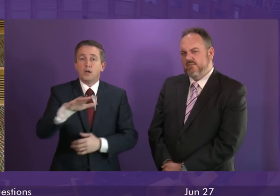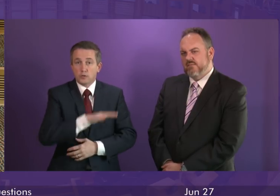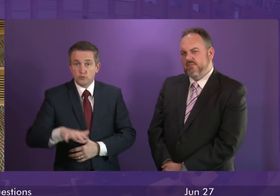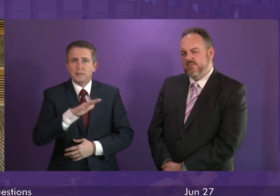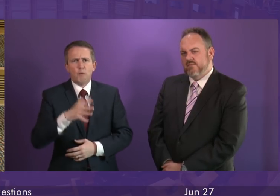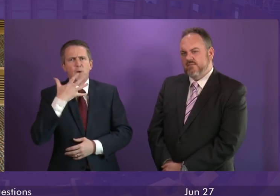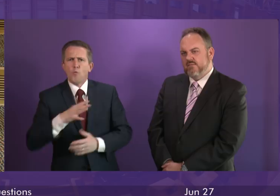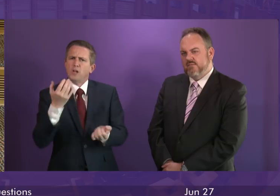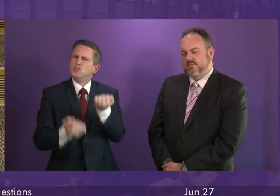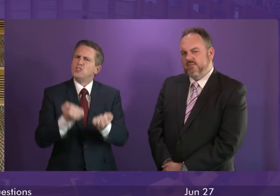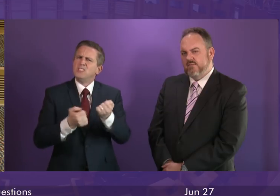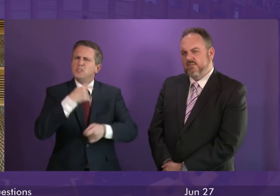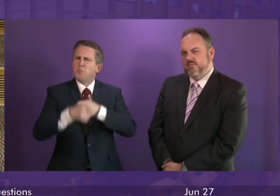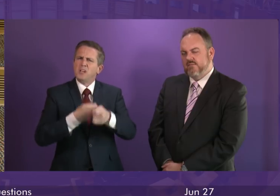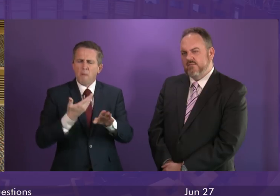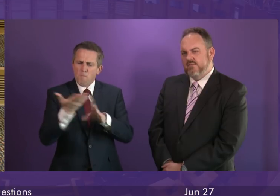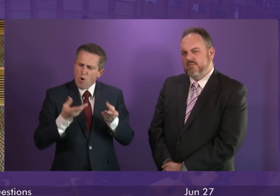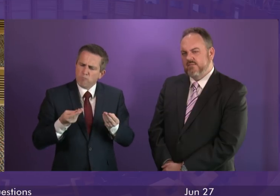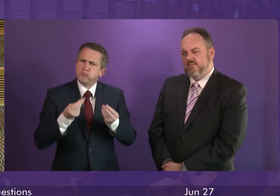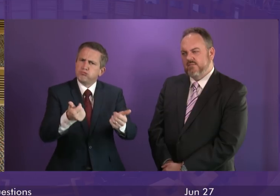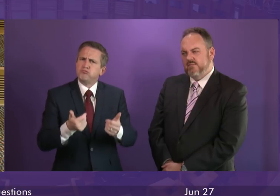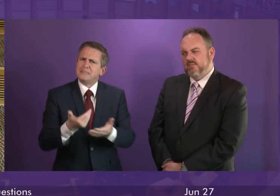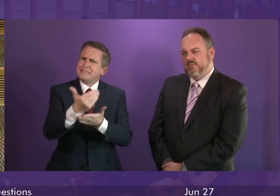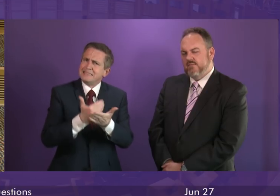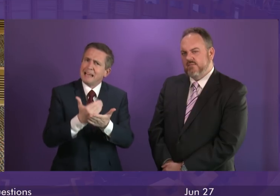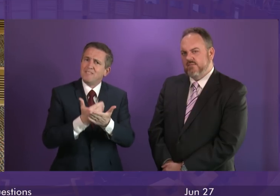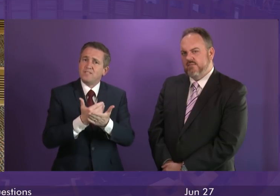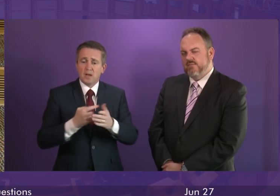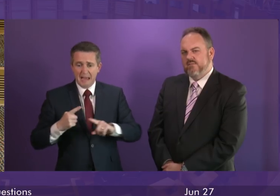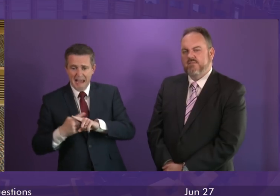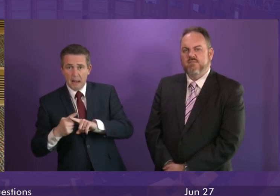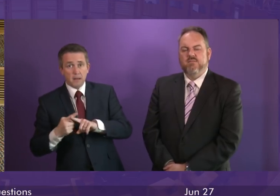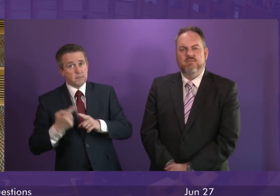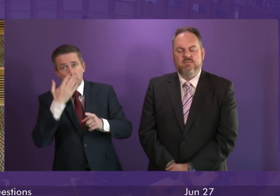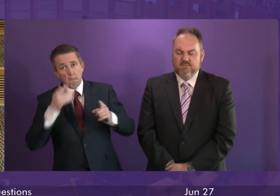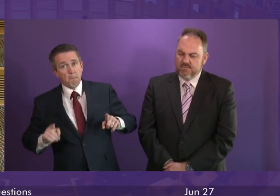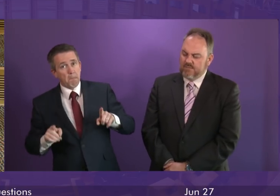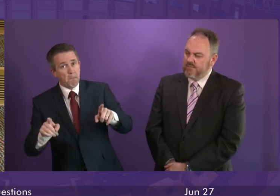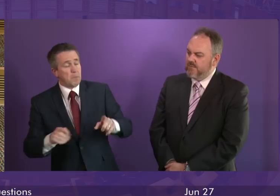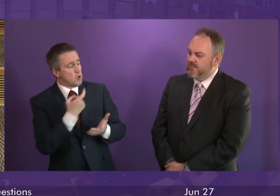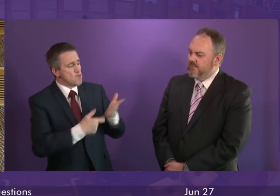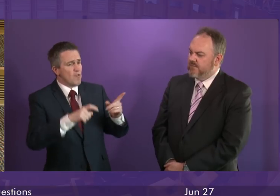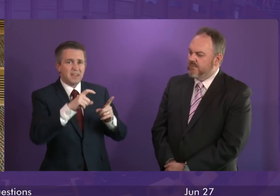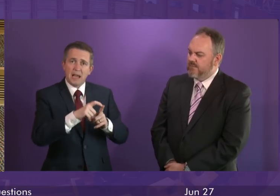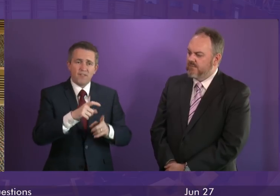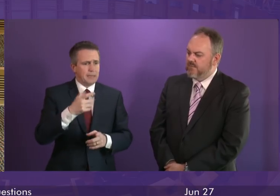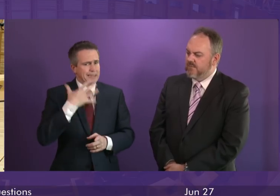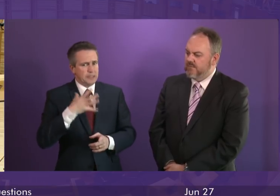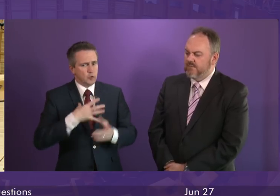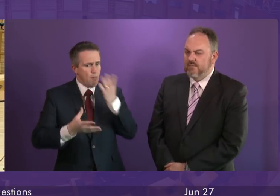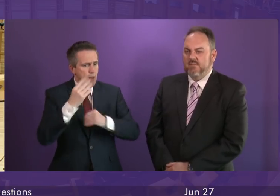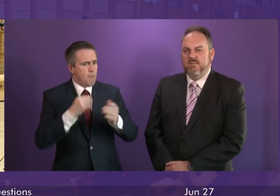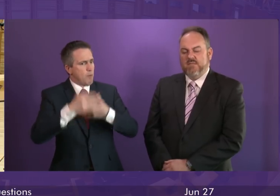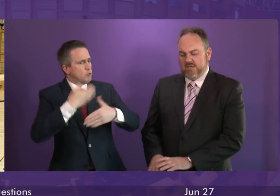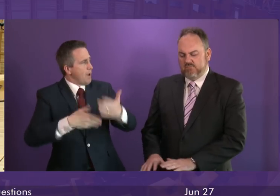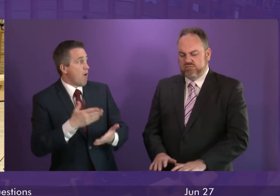And it's exactly the kind of reforms that her colleagues south of the border are pursuing themselves. So perhaps it's Ruth Davidson that is somewhat out of line here.